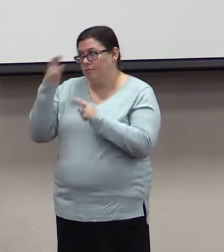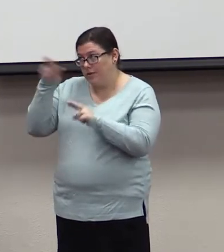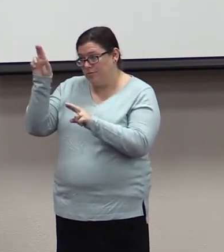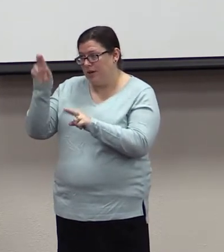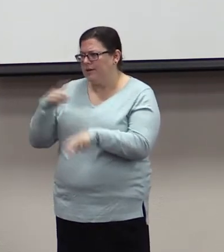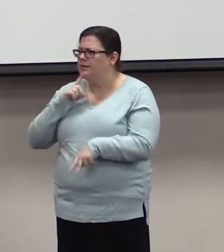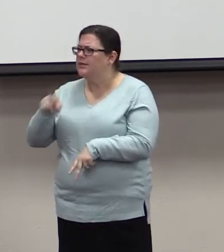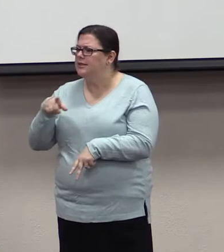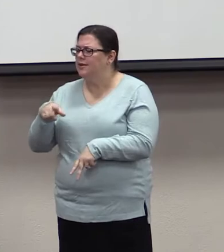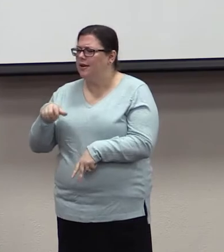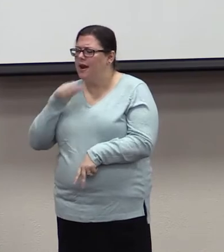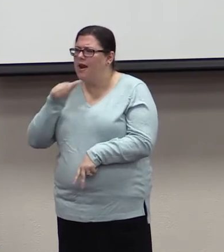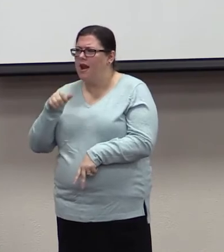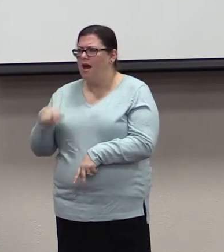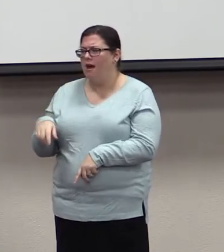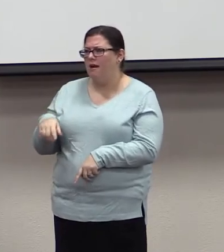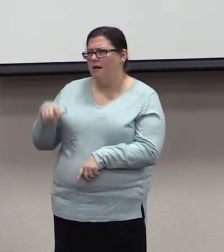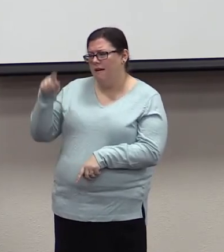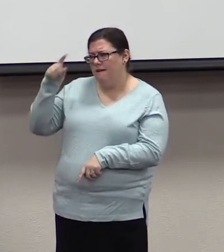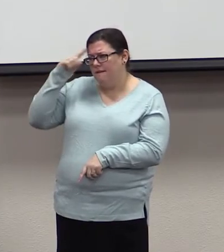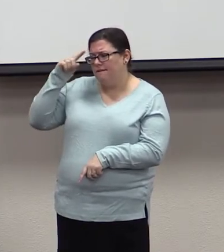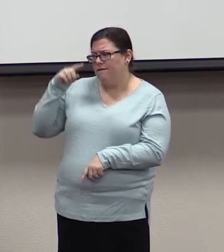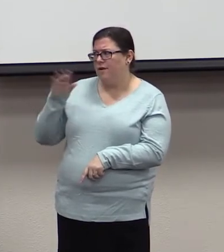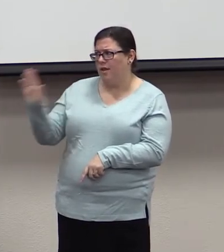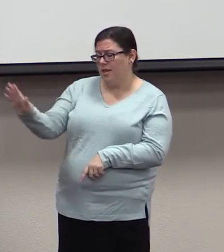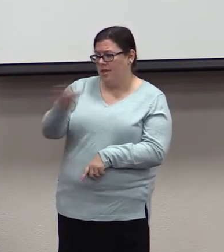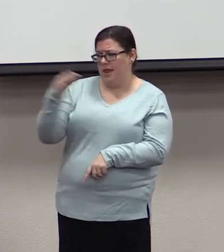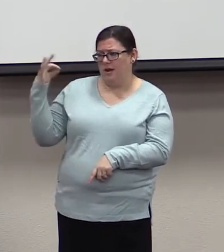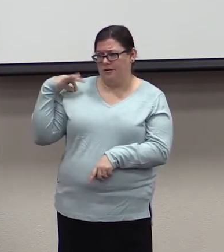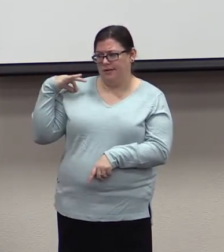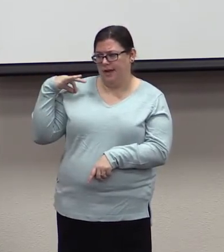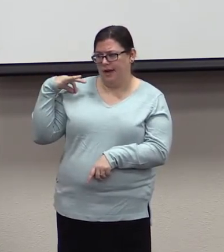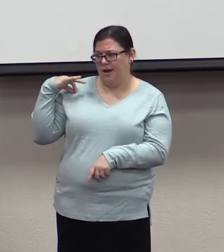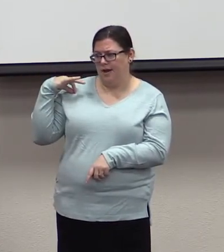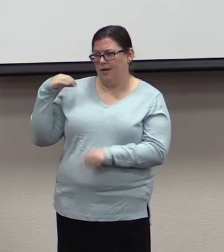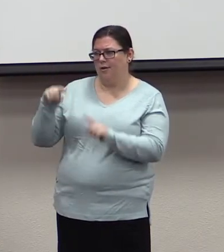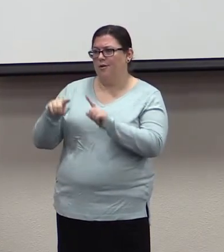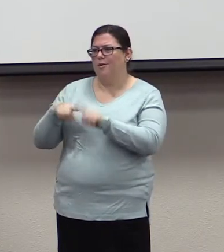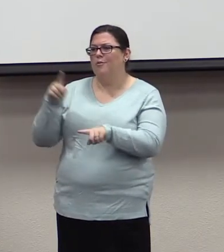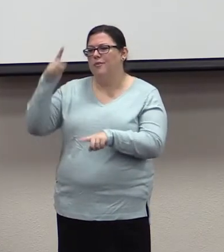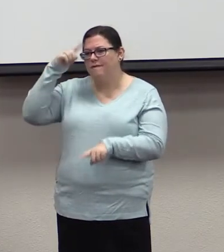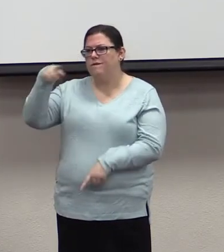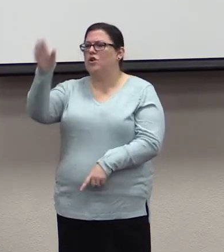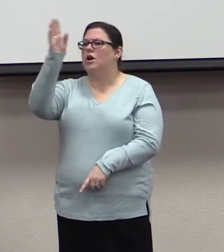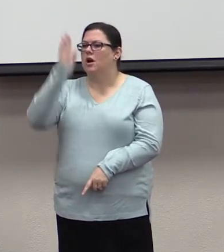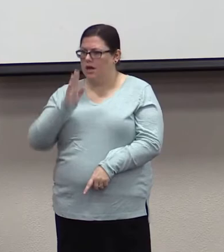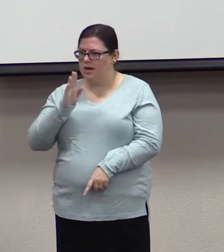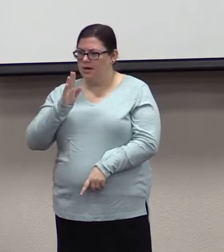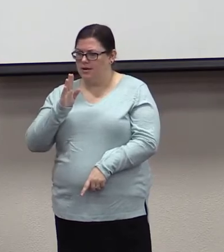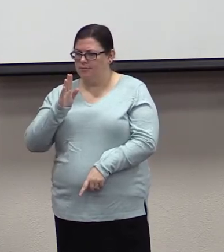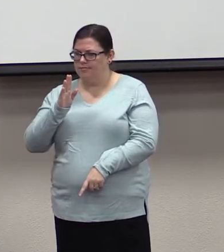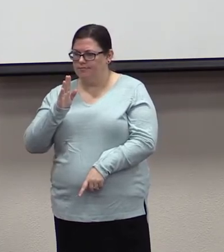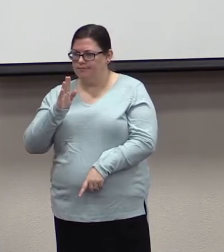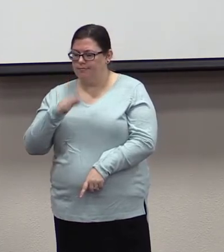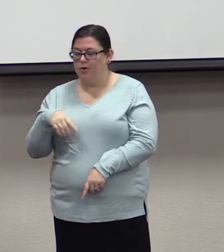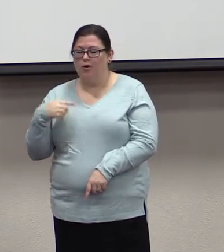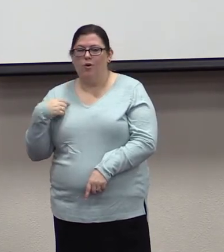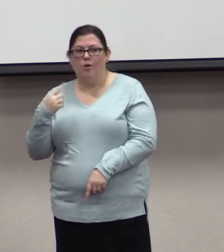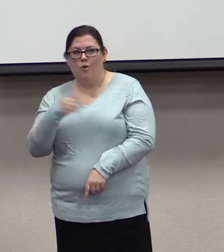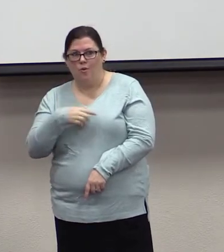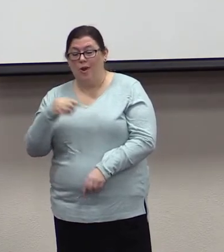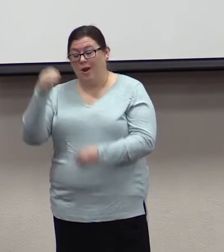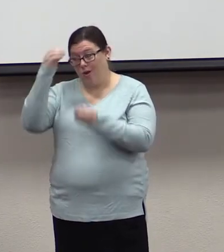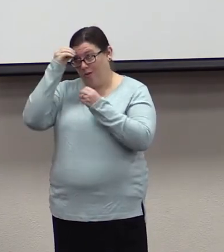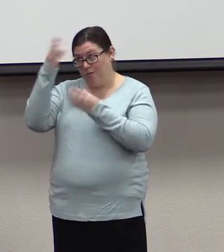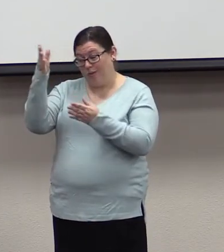sake, but for God. Let me say that again. We obey our teachers, our bosses, and our